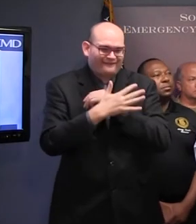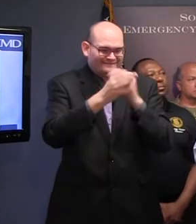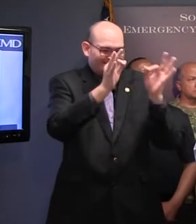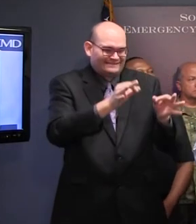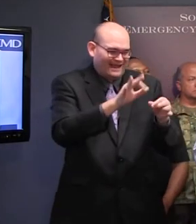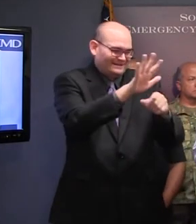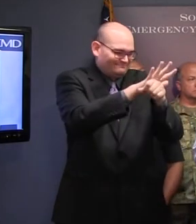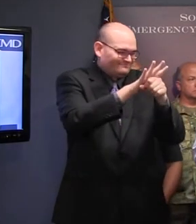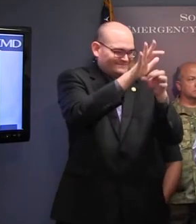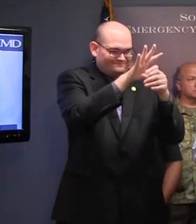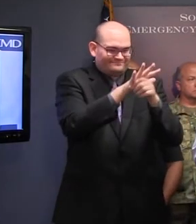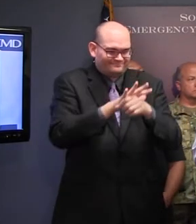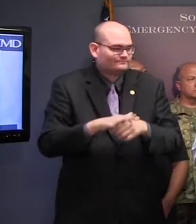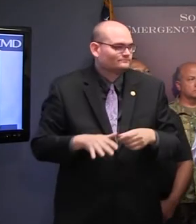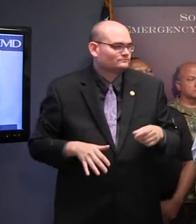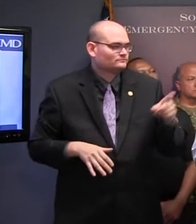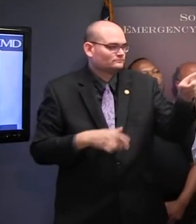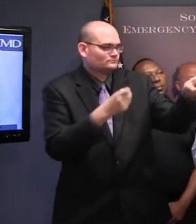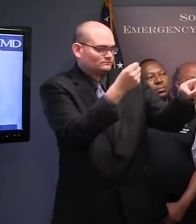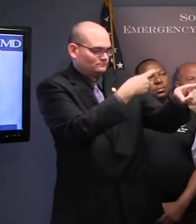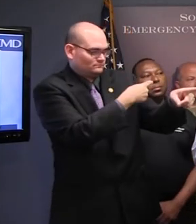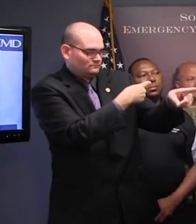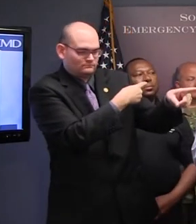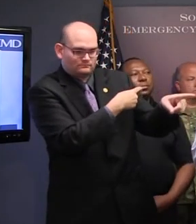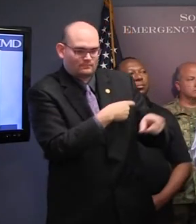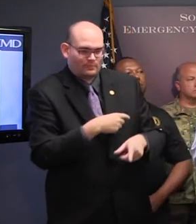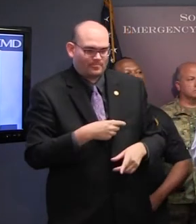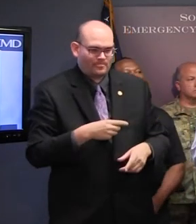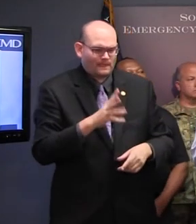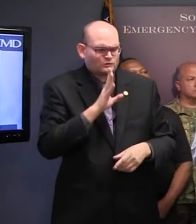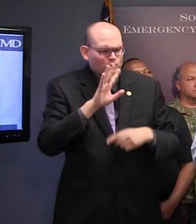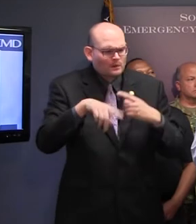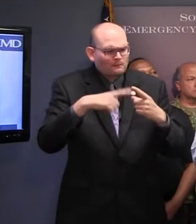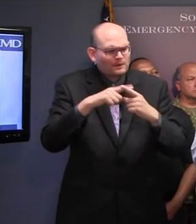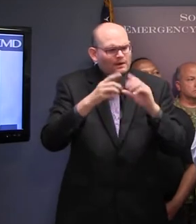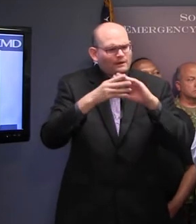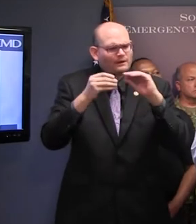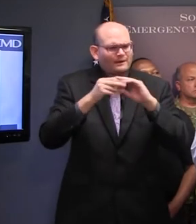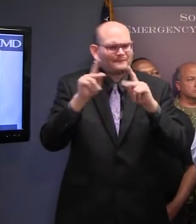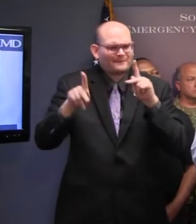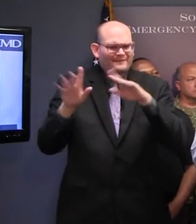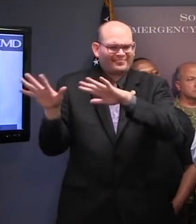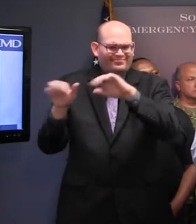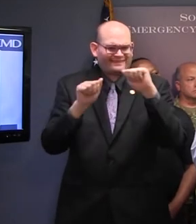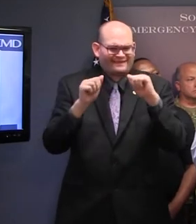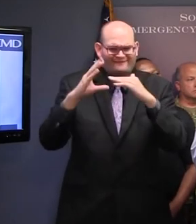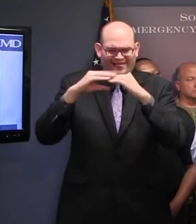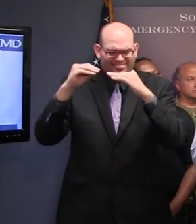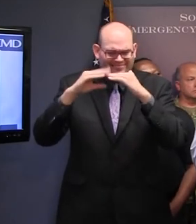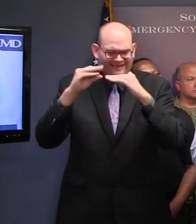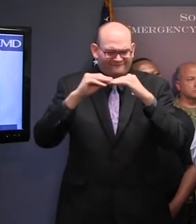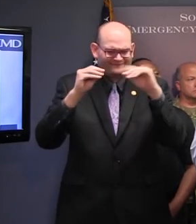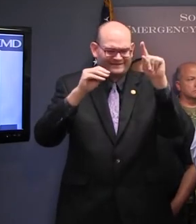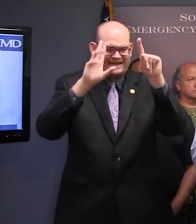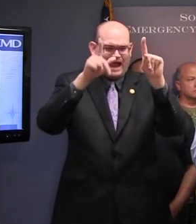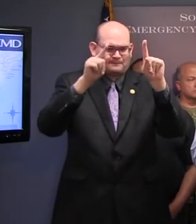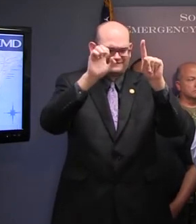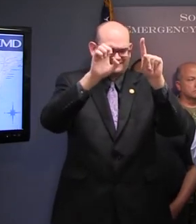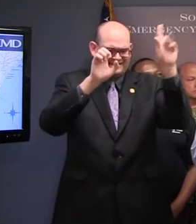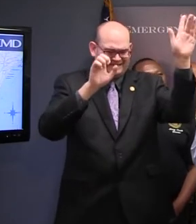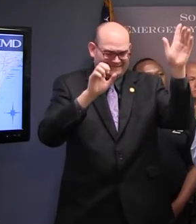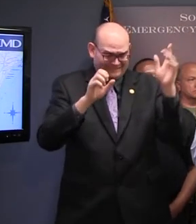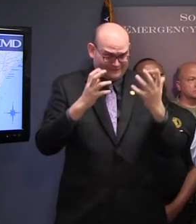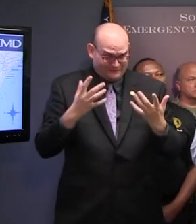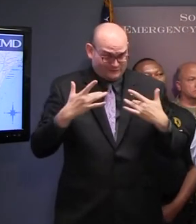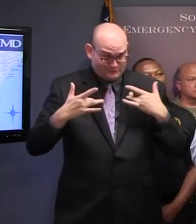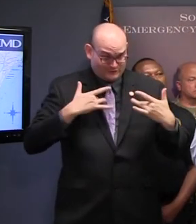talking about funneling people away from the storm into Columbia and the upstate. Is there any concern that the track could come up to Columbia and